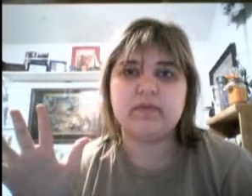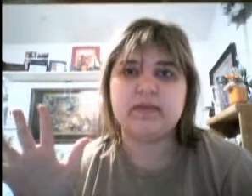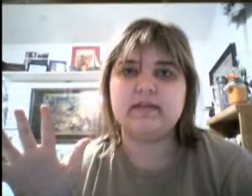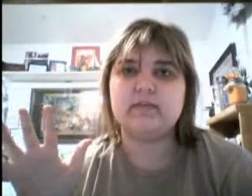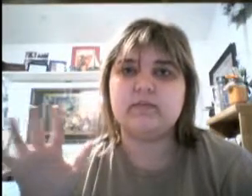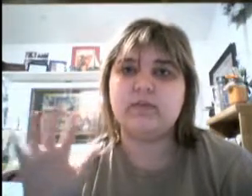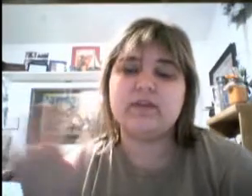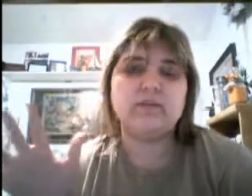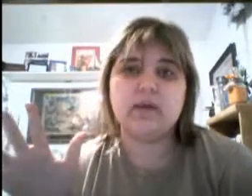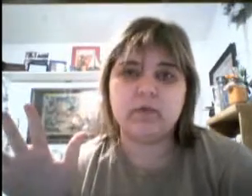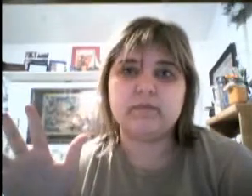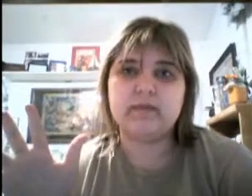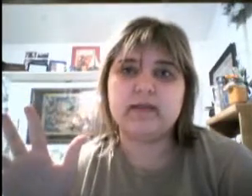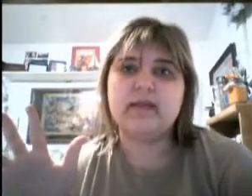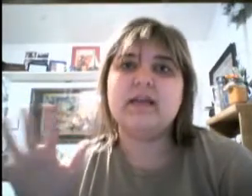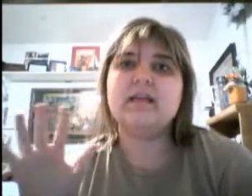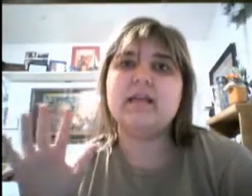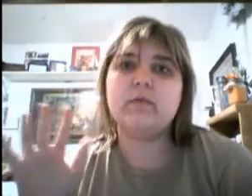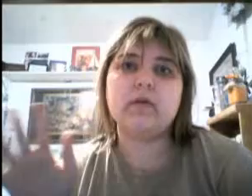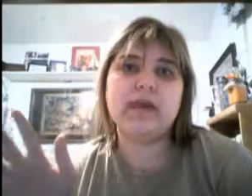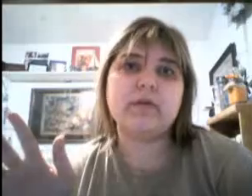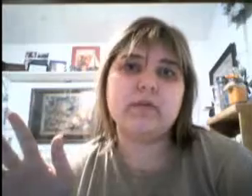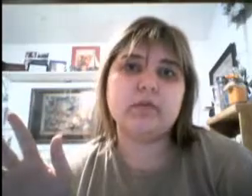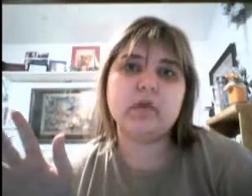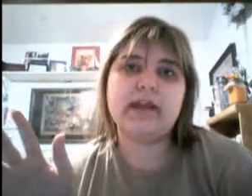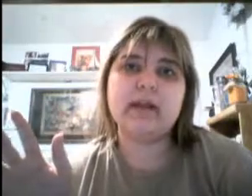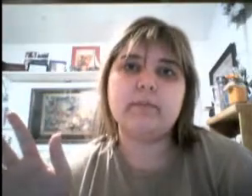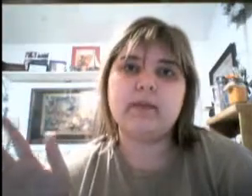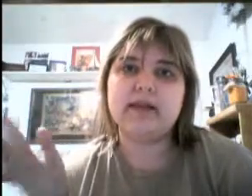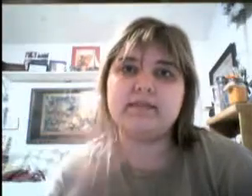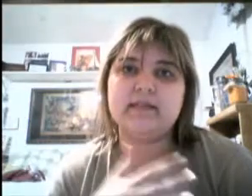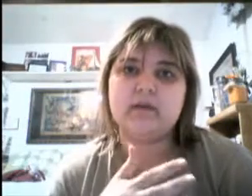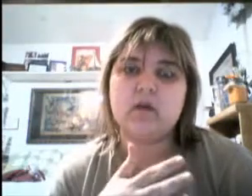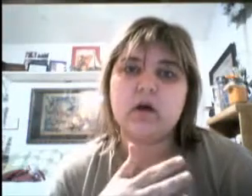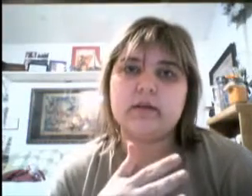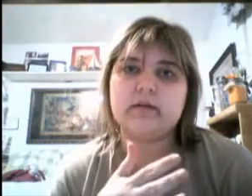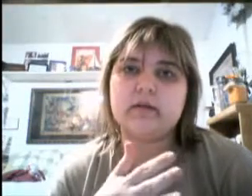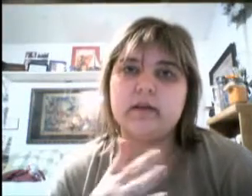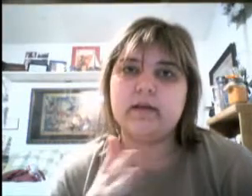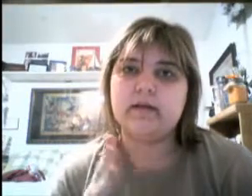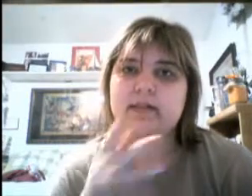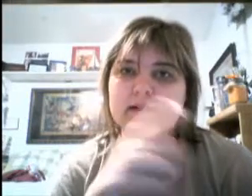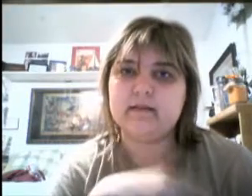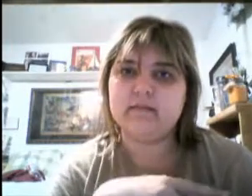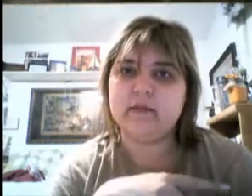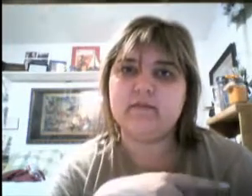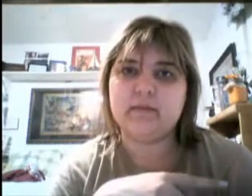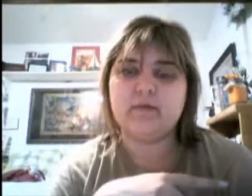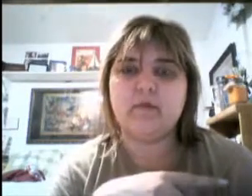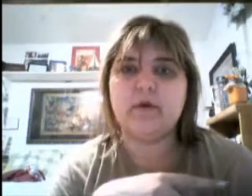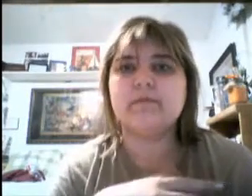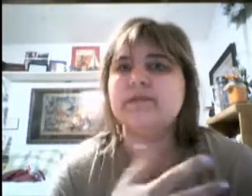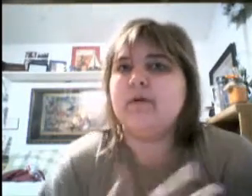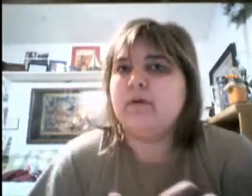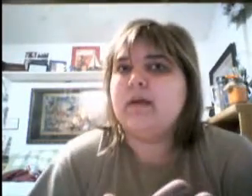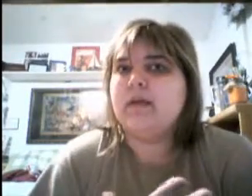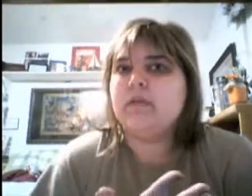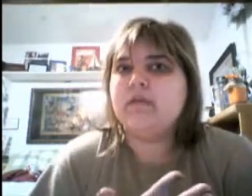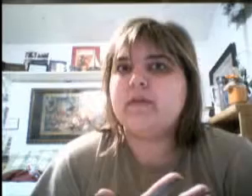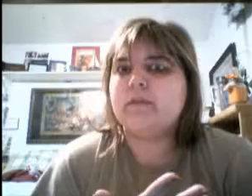because we knew there would be. They were allowing people to line up at 10 o'clock the evening before. So, we knew there